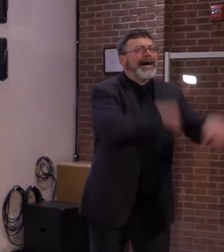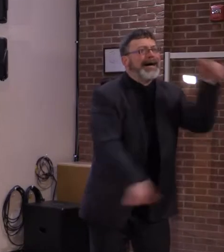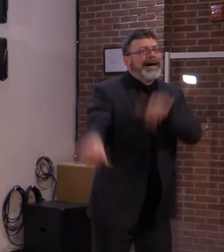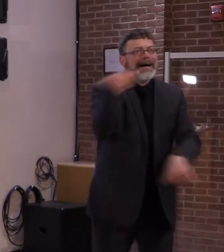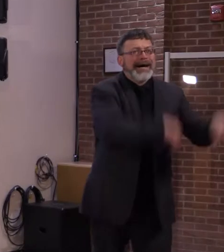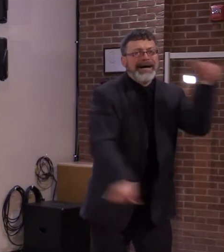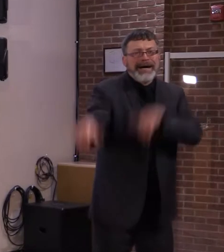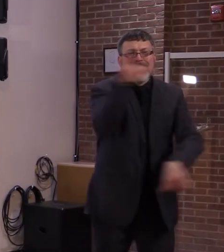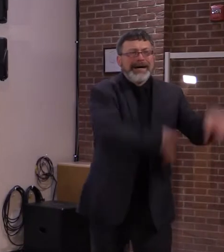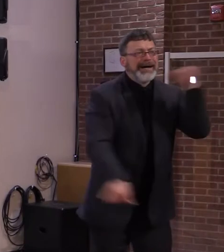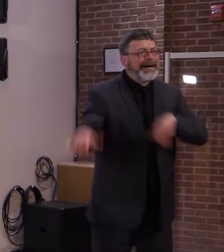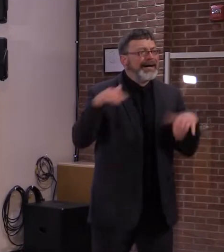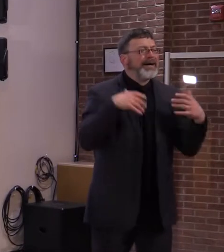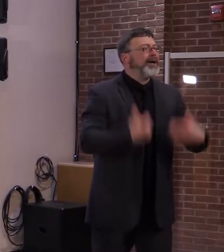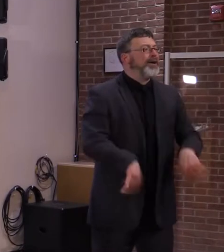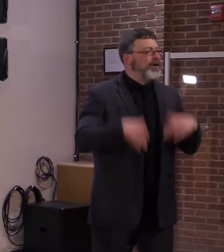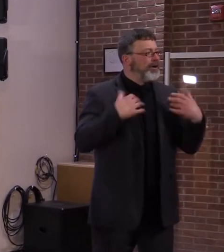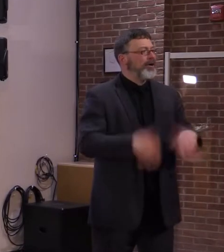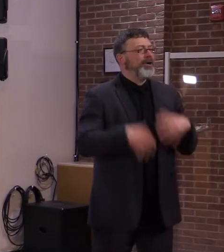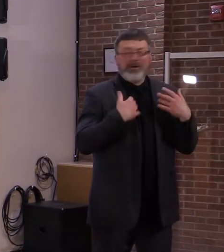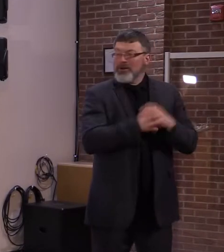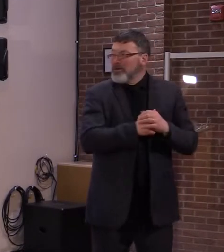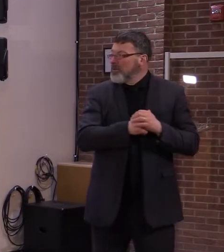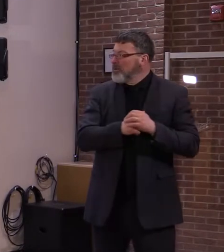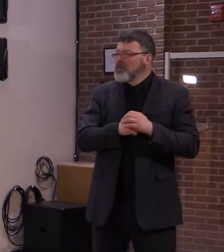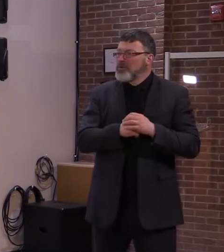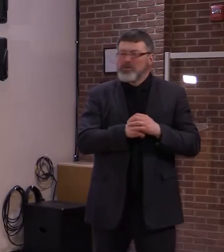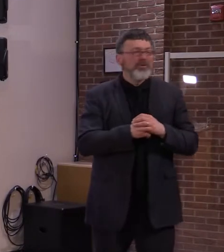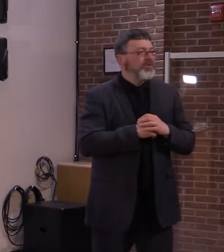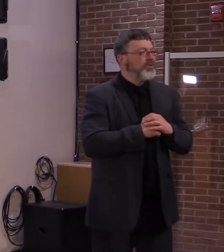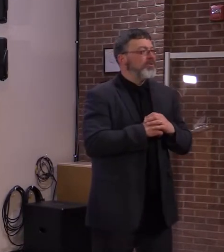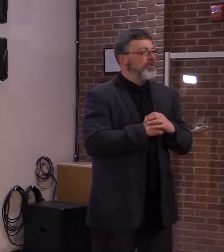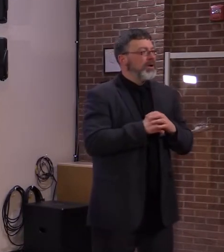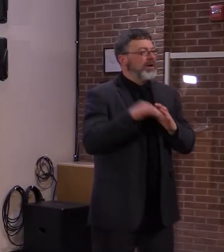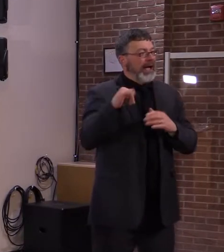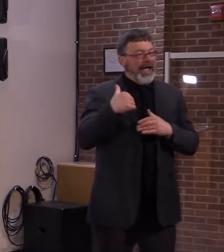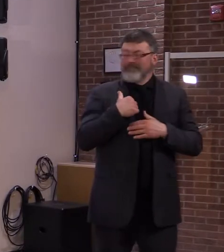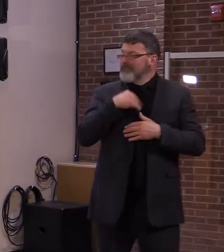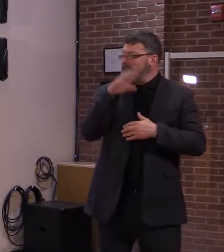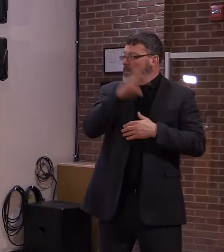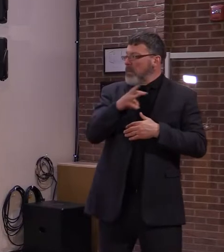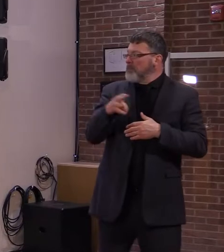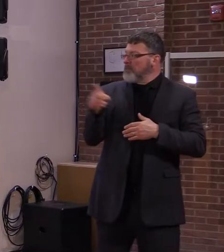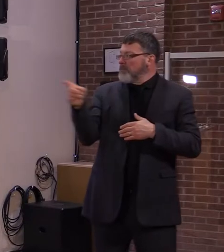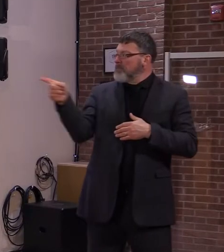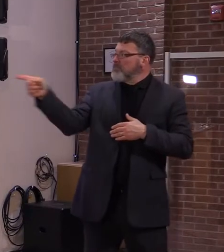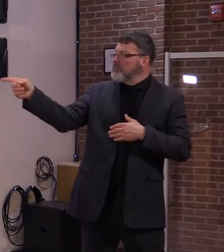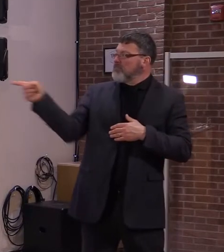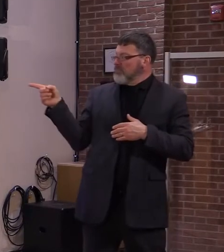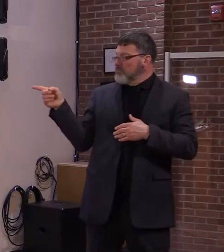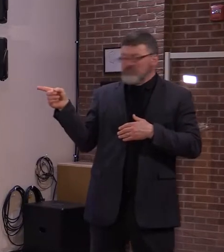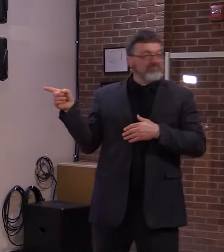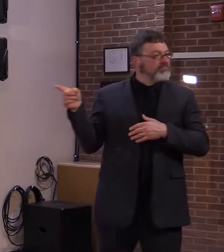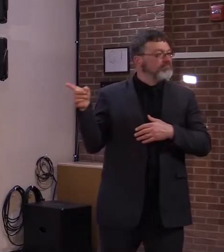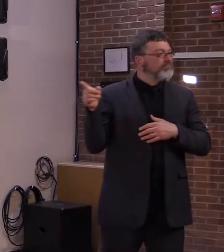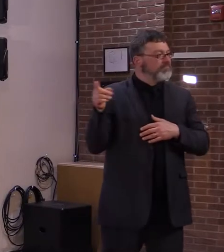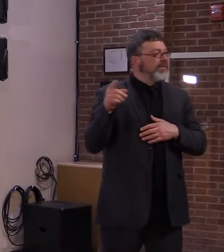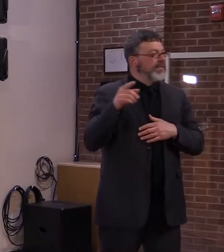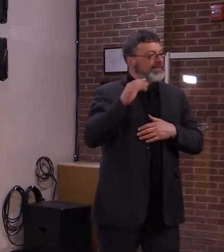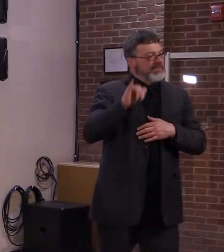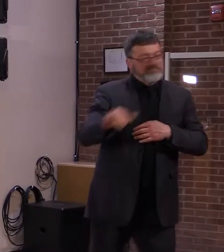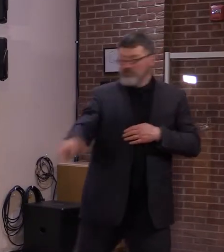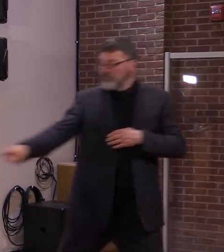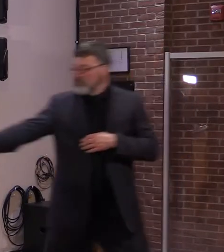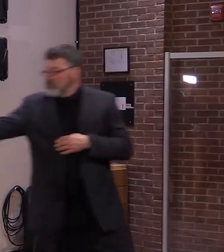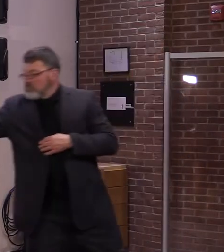healthvermont.gov slash doyourpart. So, with that, we'll go back to questions. And we'll go right back to Cal.